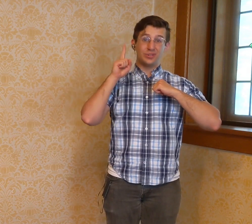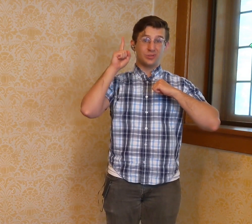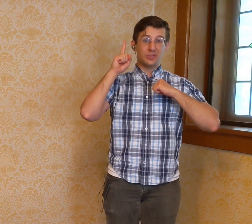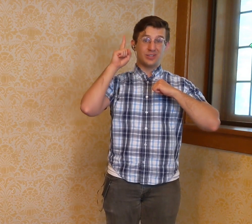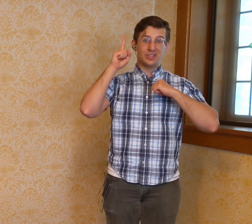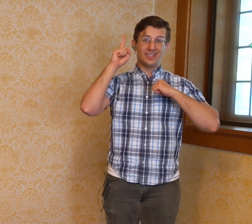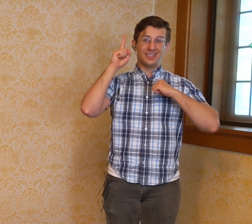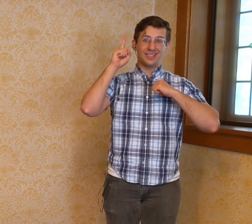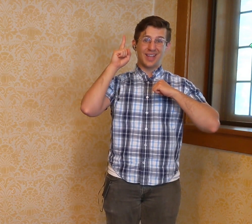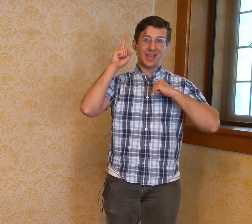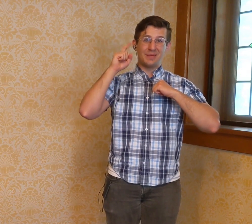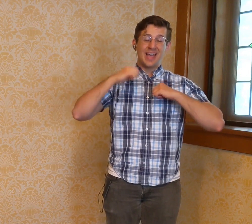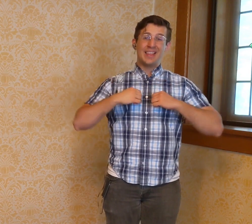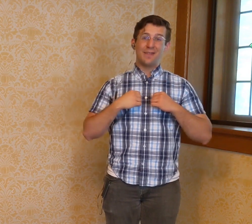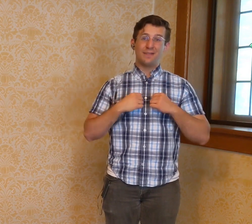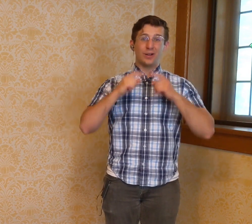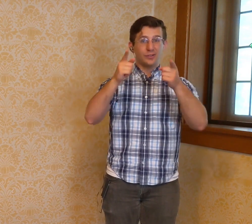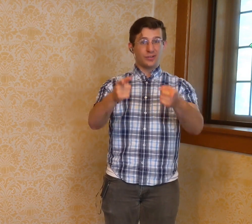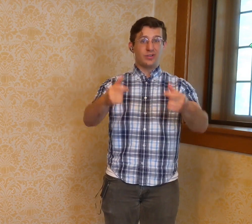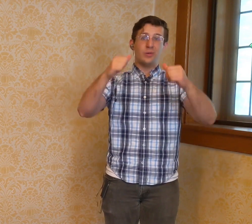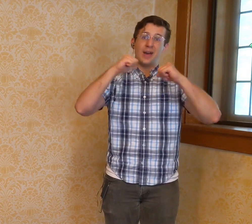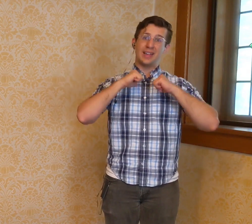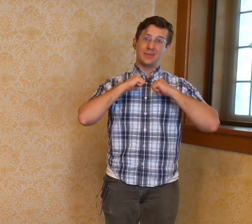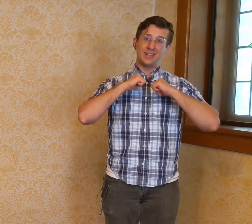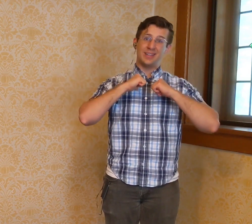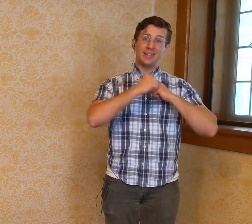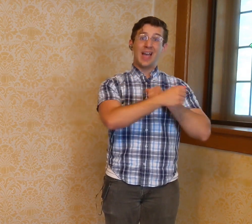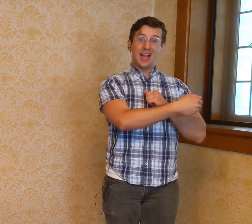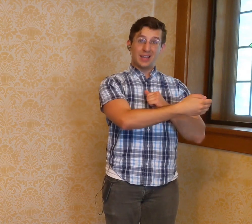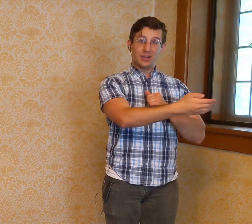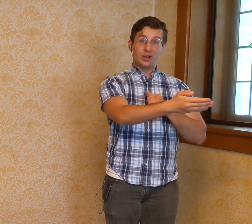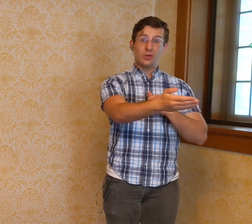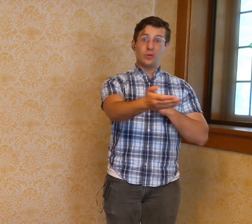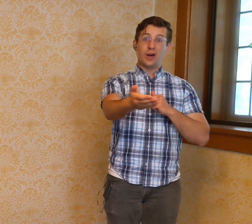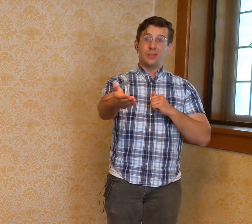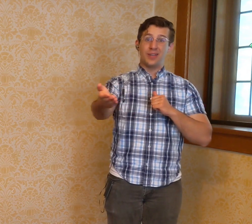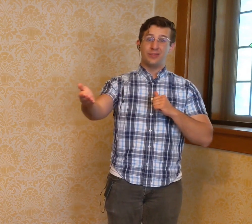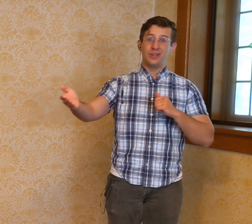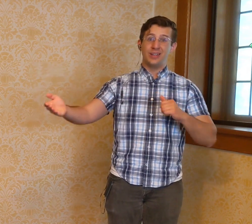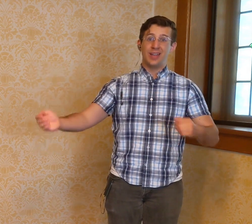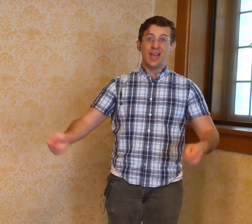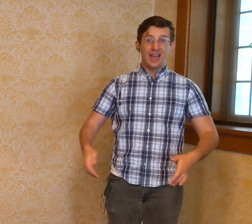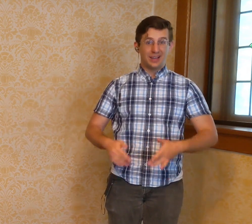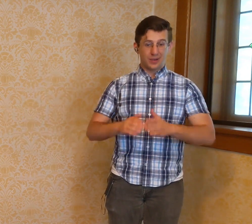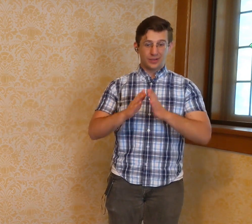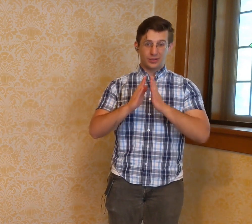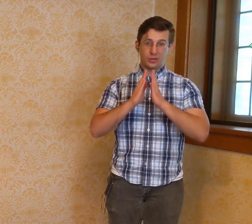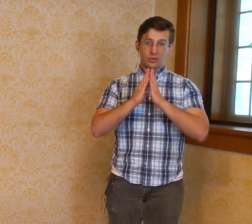do in Jesus' name. Let's boast in you and me, and all who are made free. Help us, oh